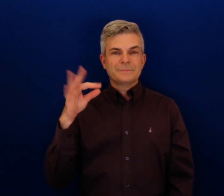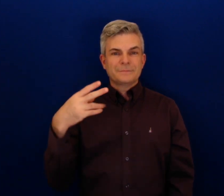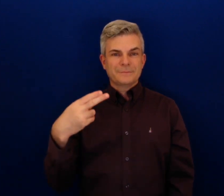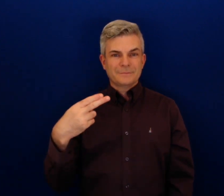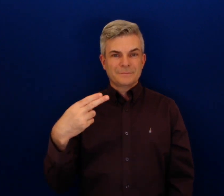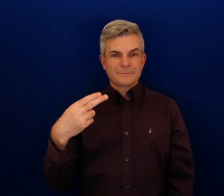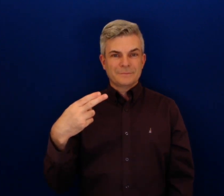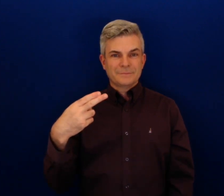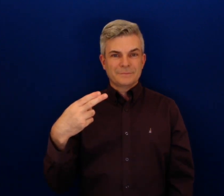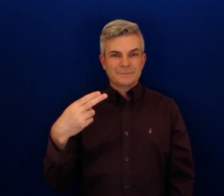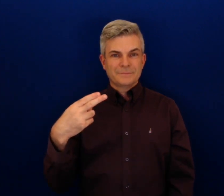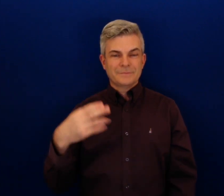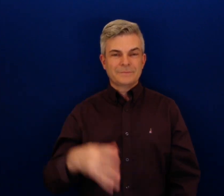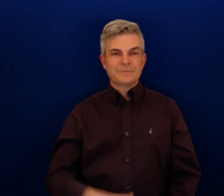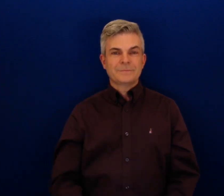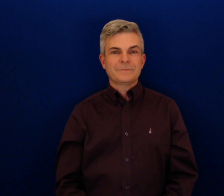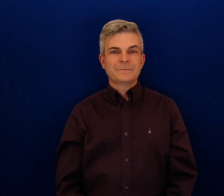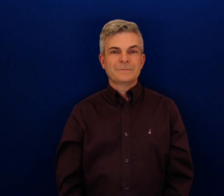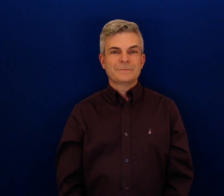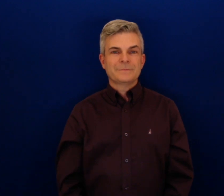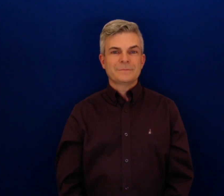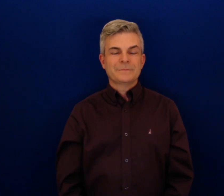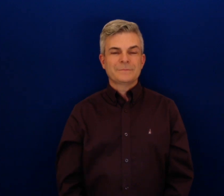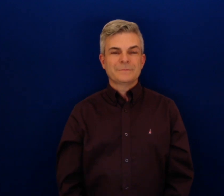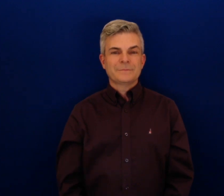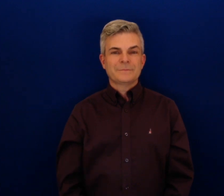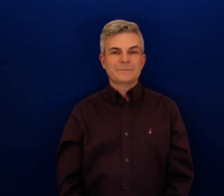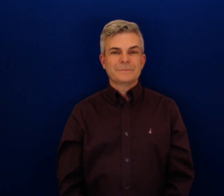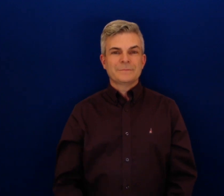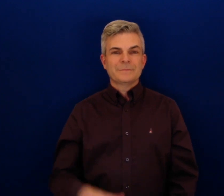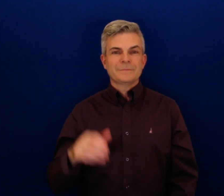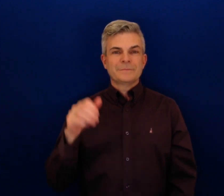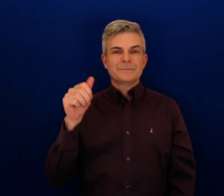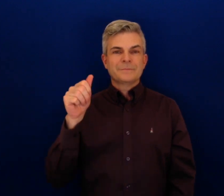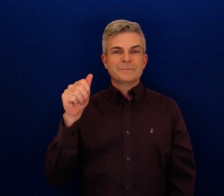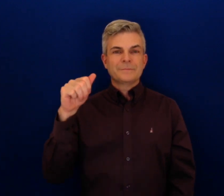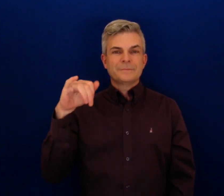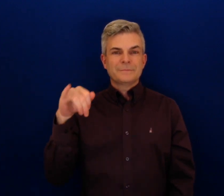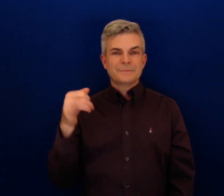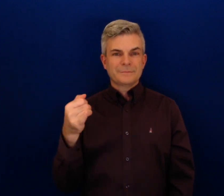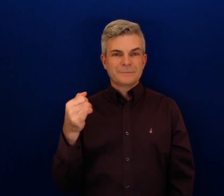Hills, Apache Junction,